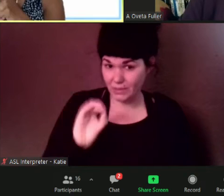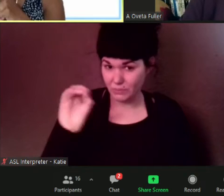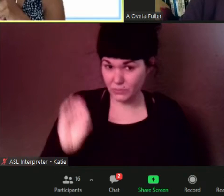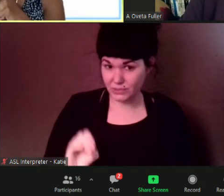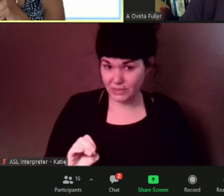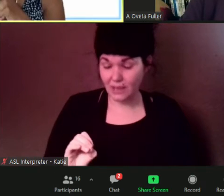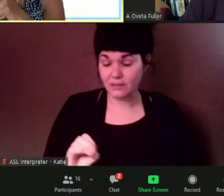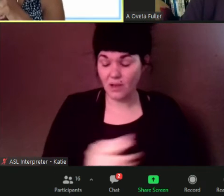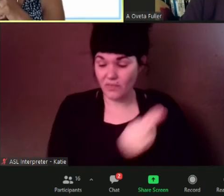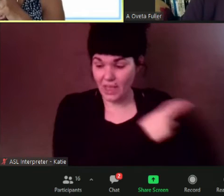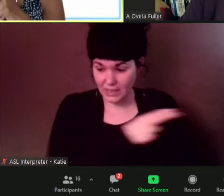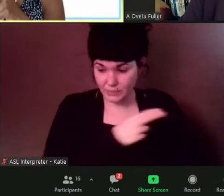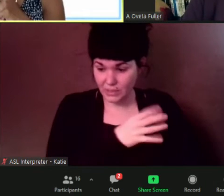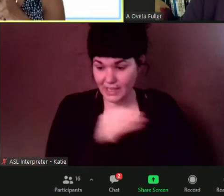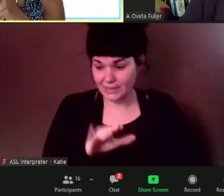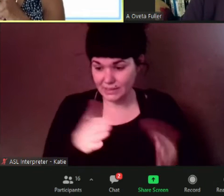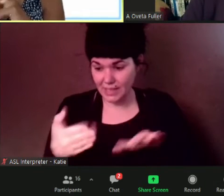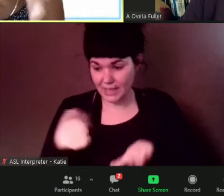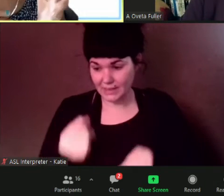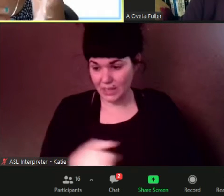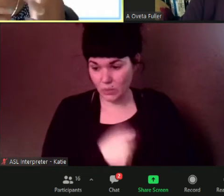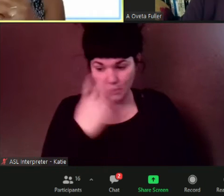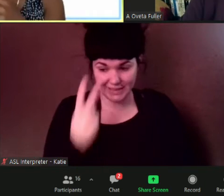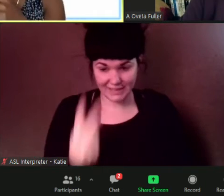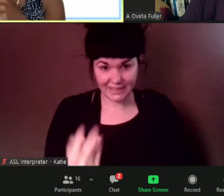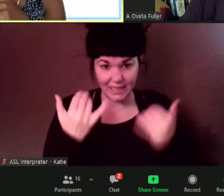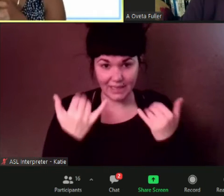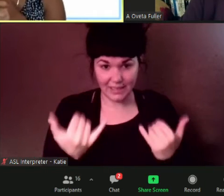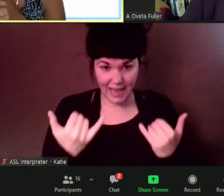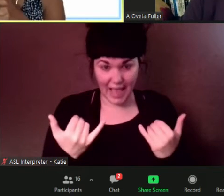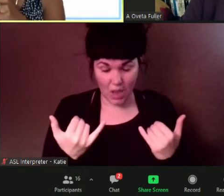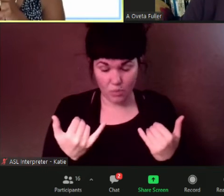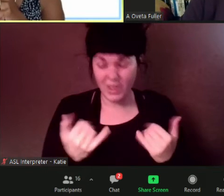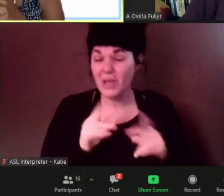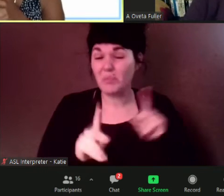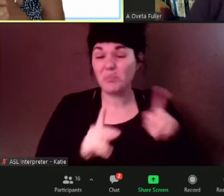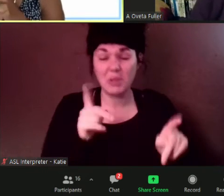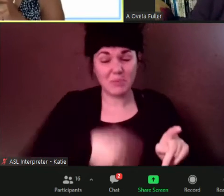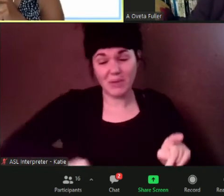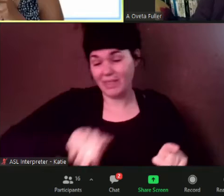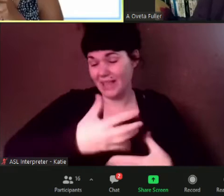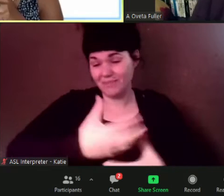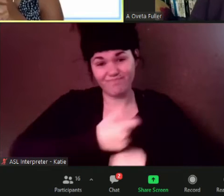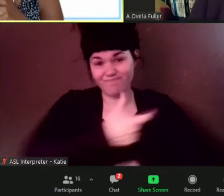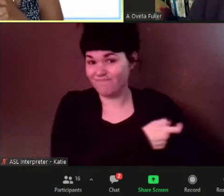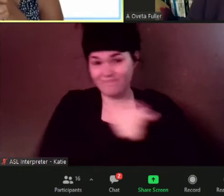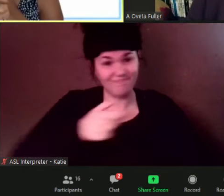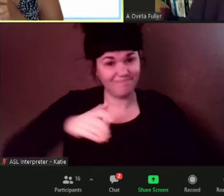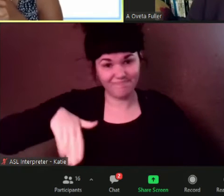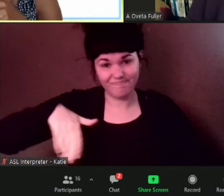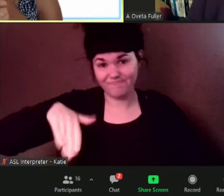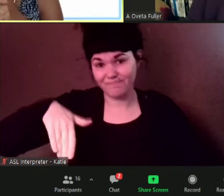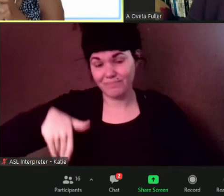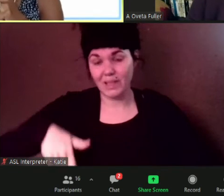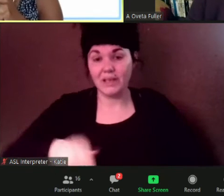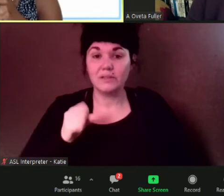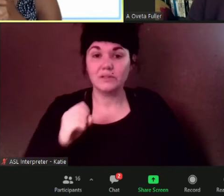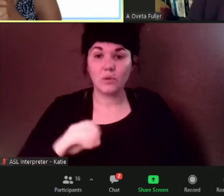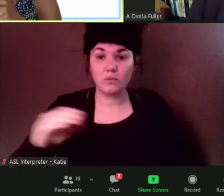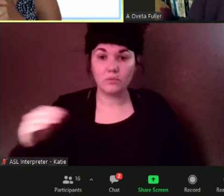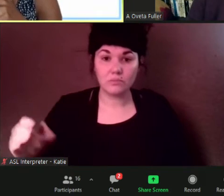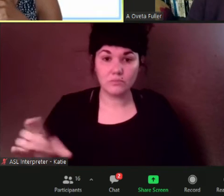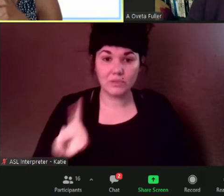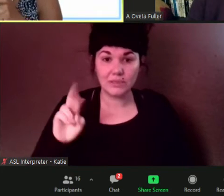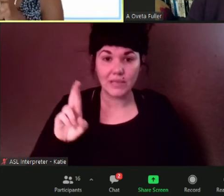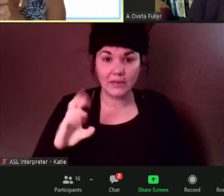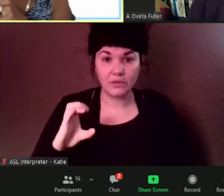from folks who are not vaccinated um joining us and i'm really pleased to have back with us is dr cunningham from human forward